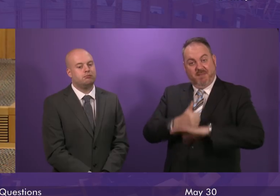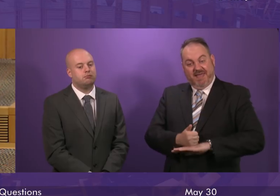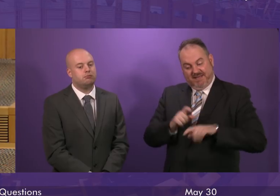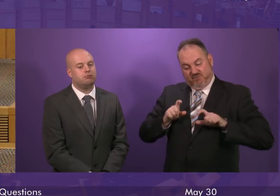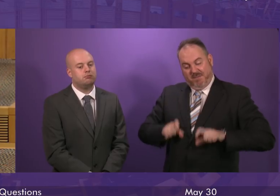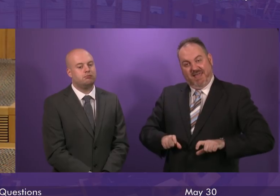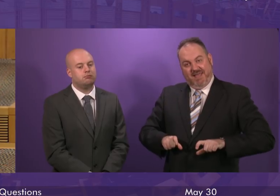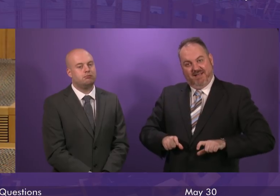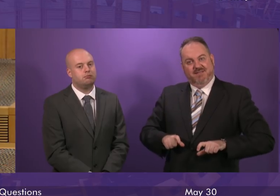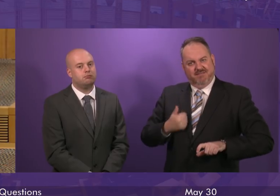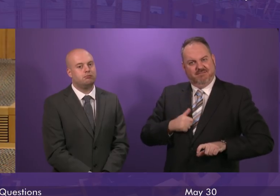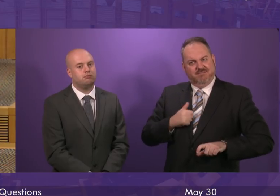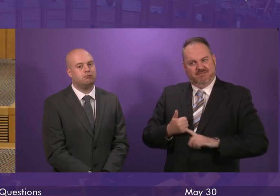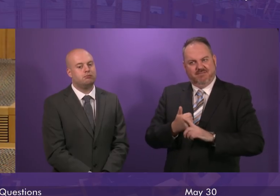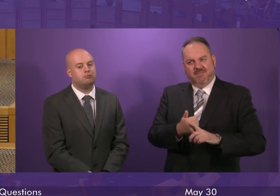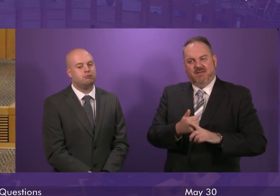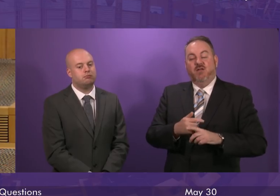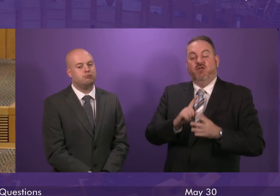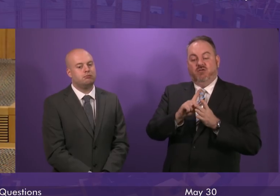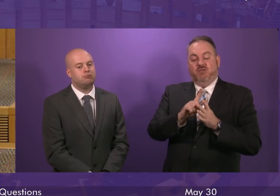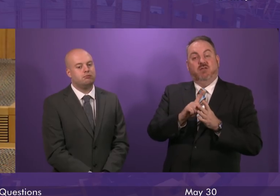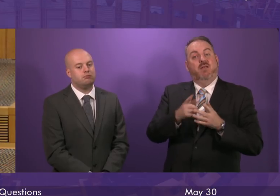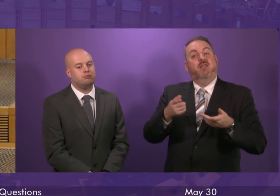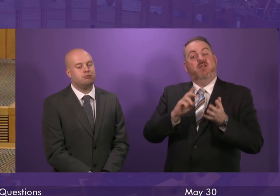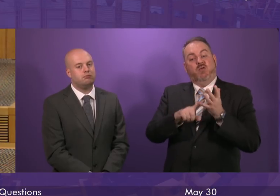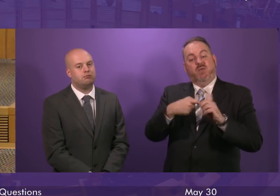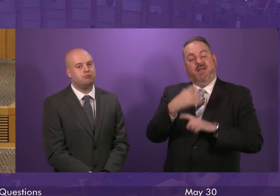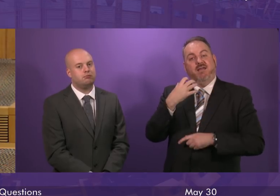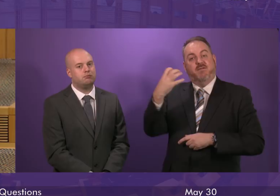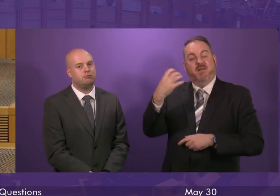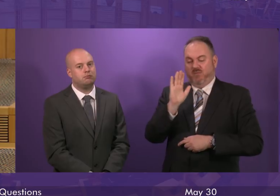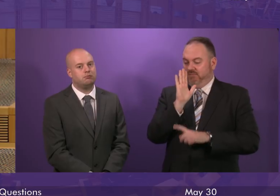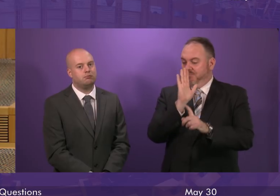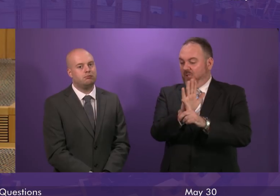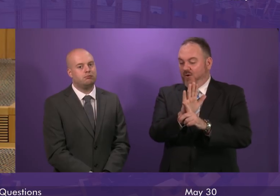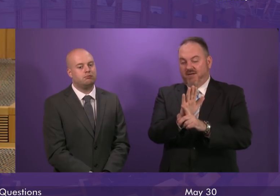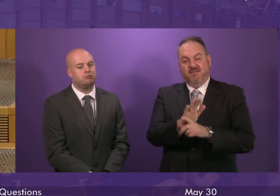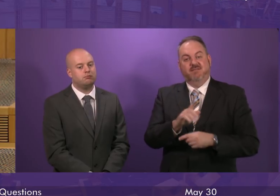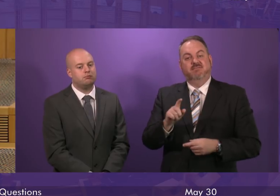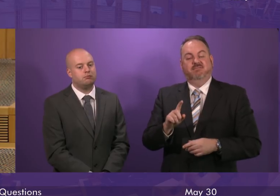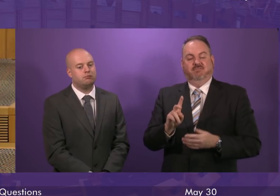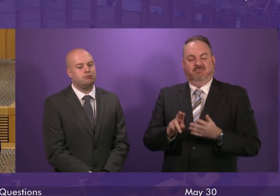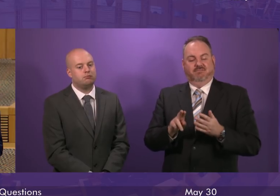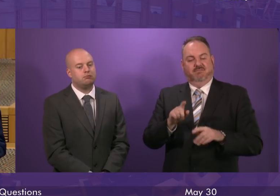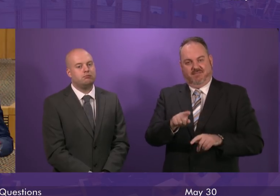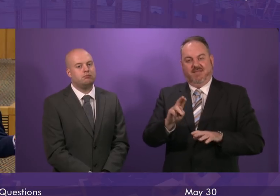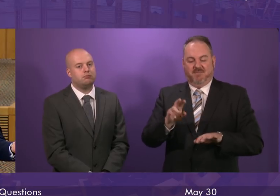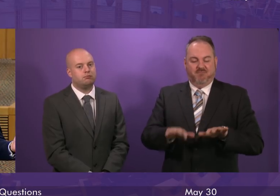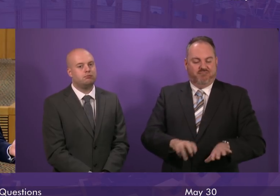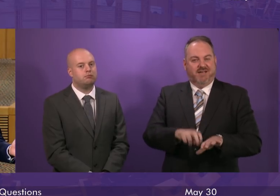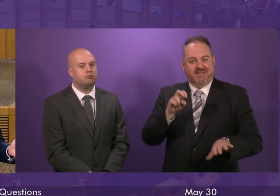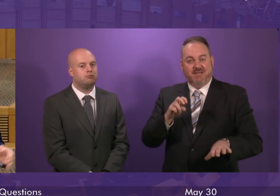will block a no-deal Brexit. The Chancellor will bring down any no-deal Prime Minister.